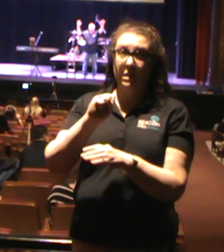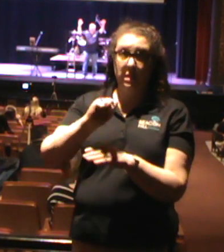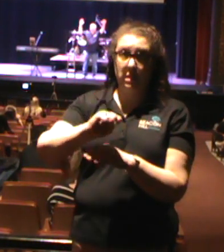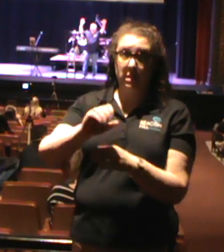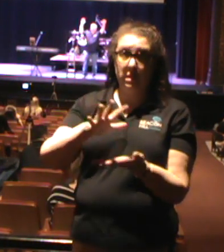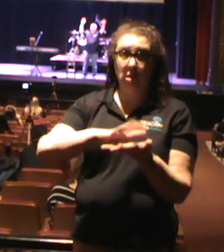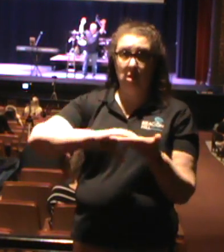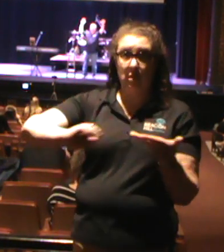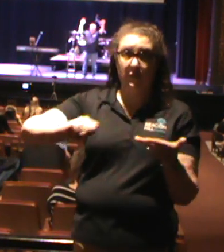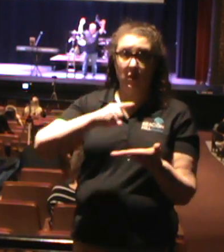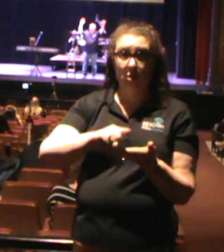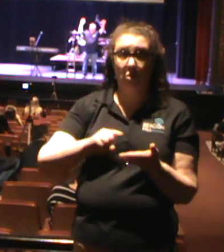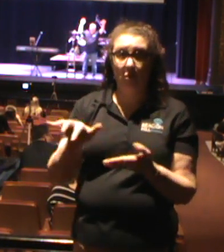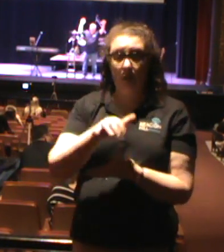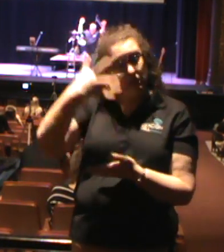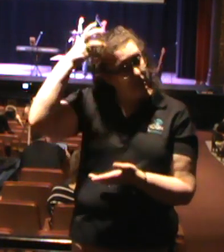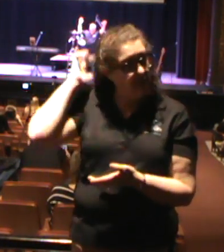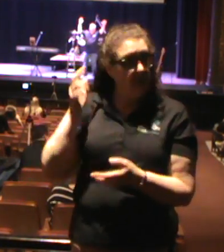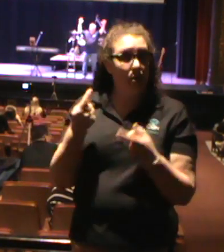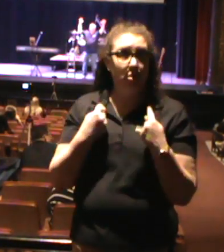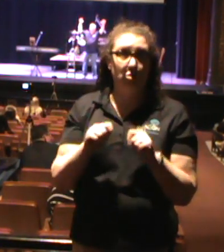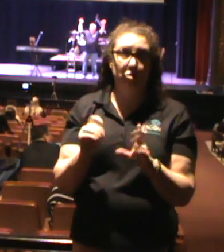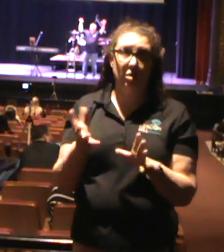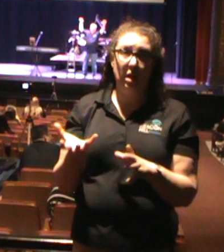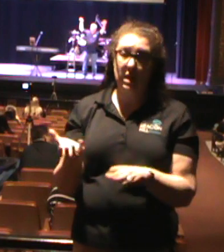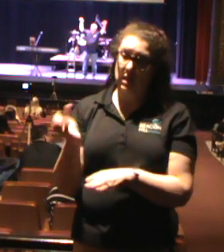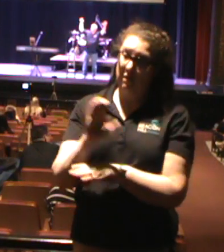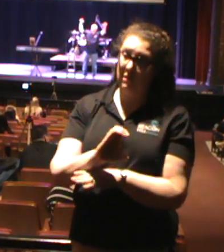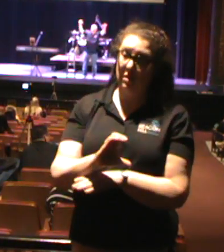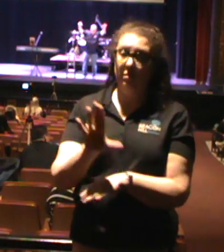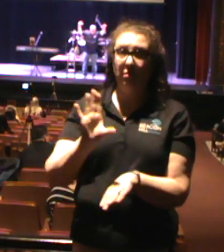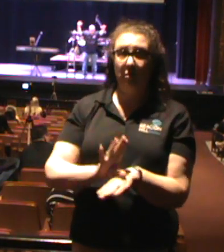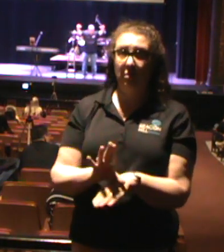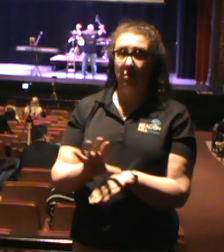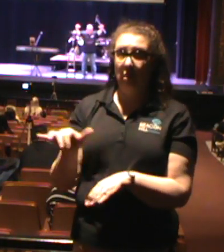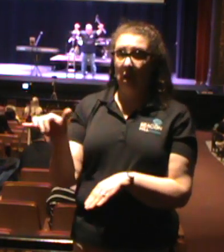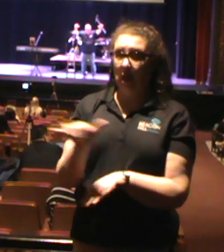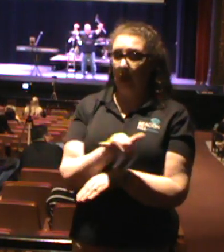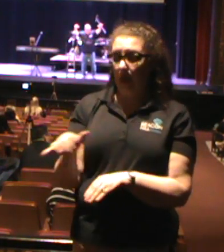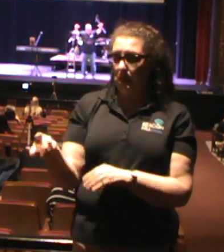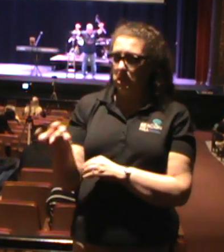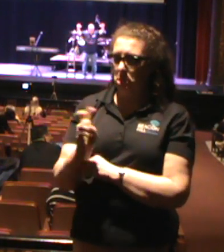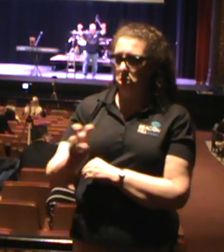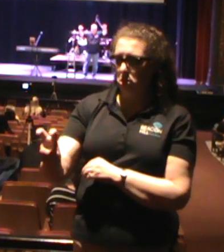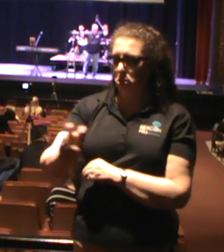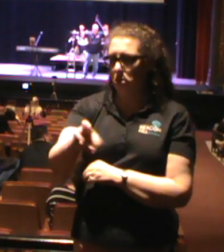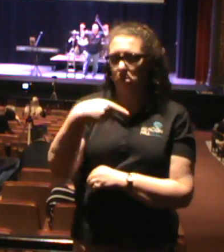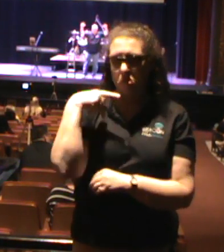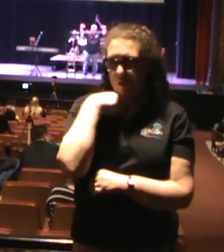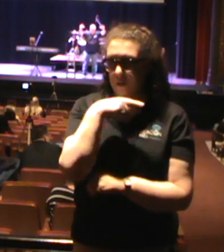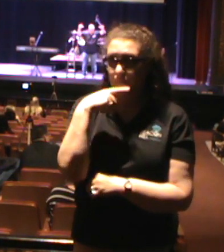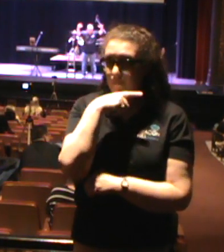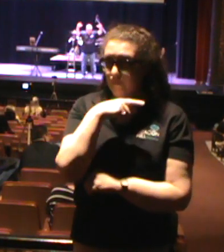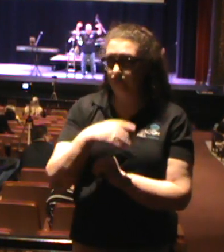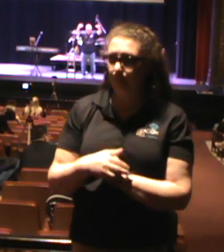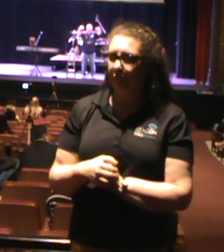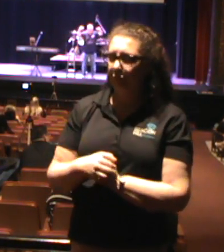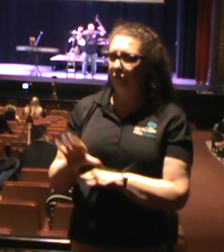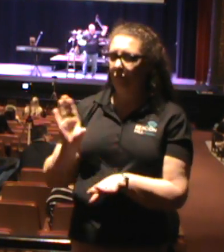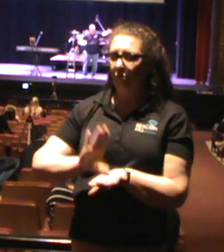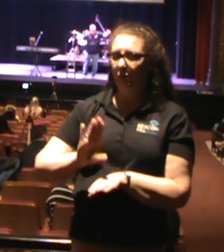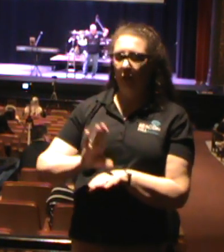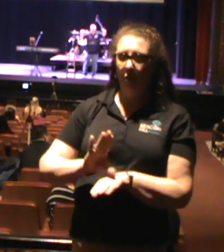he will try to conquer the church as a deceiving serpent. You see, the church of